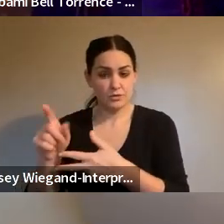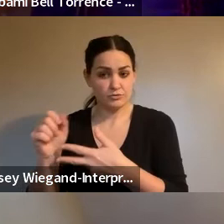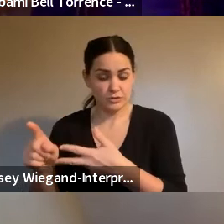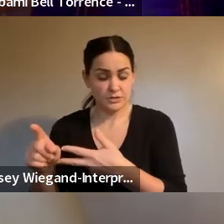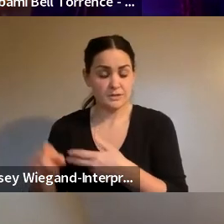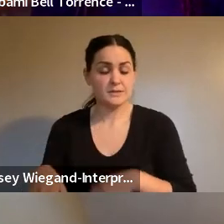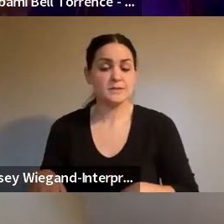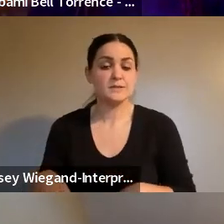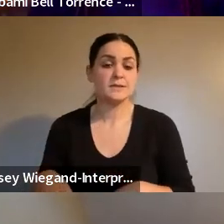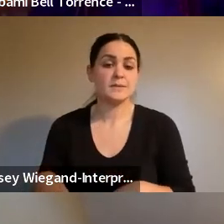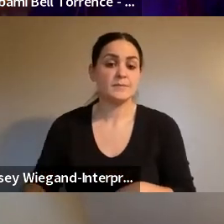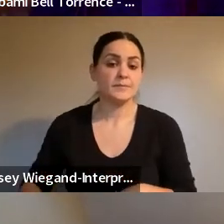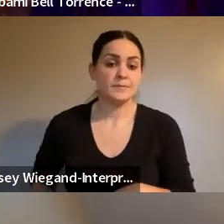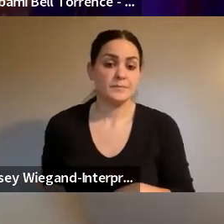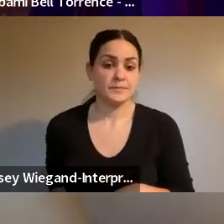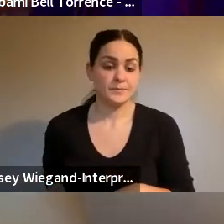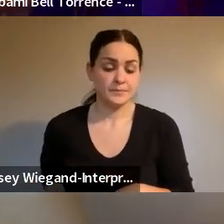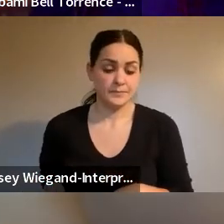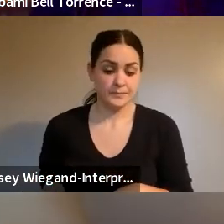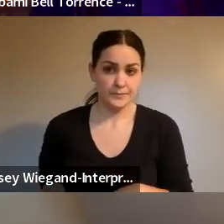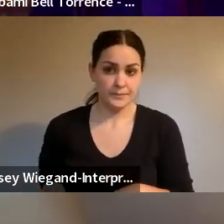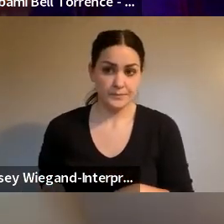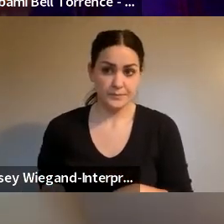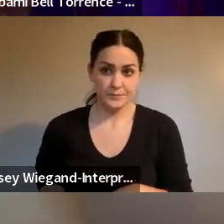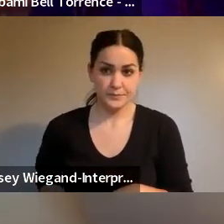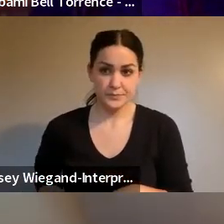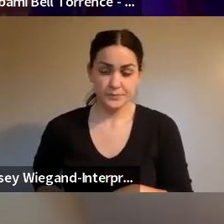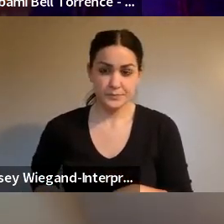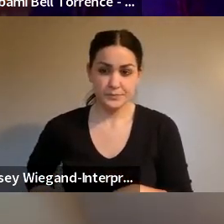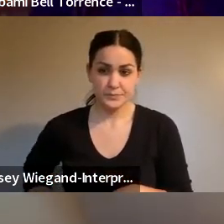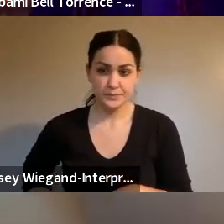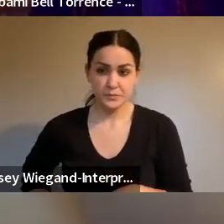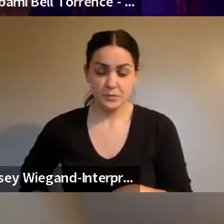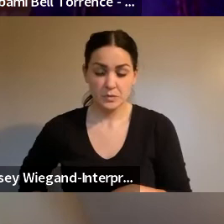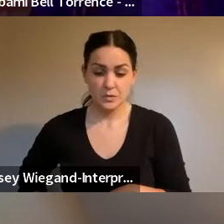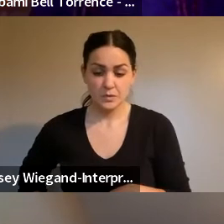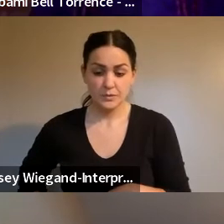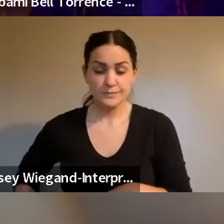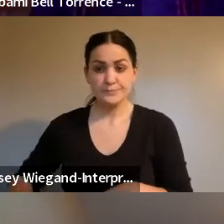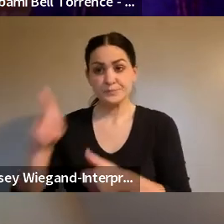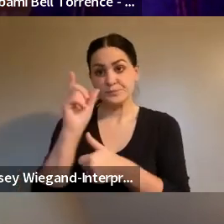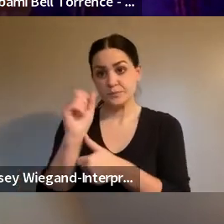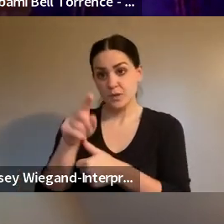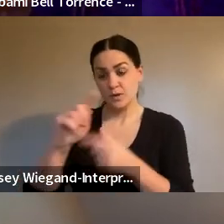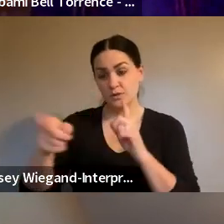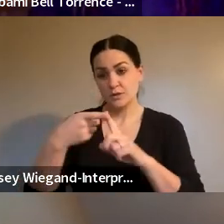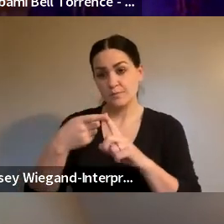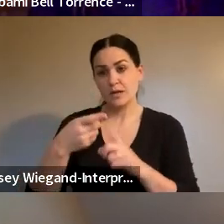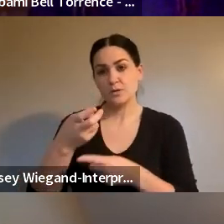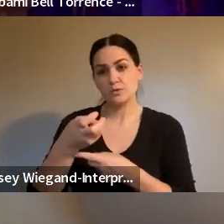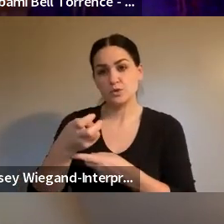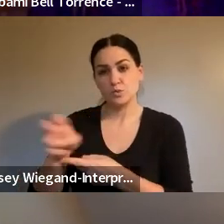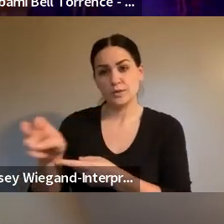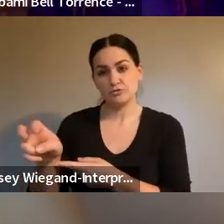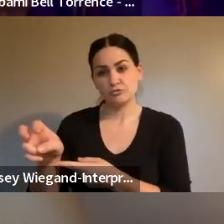question about switch routes or